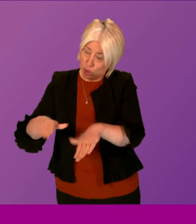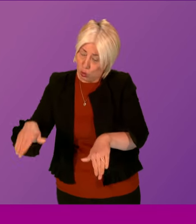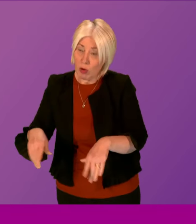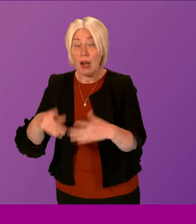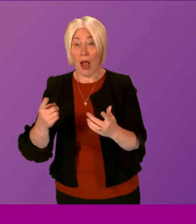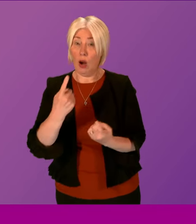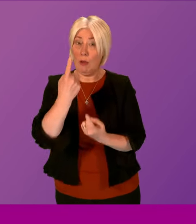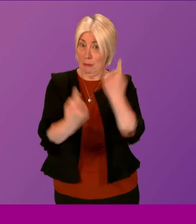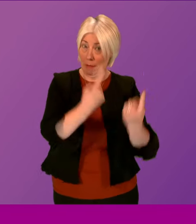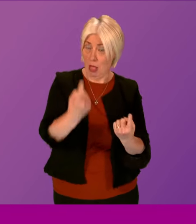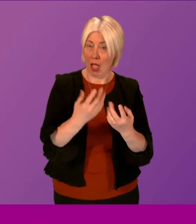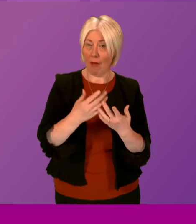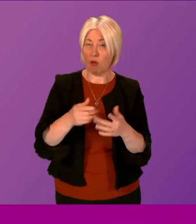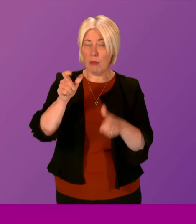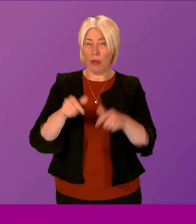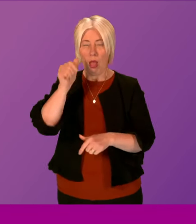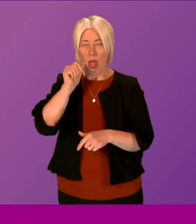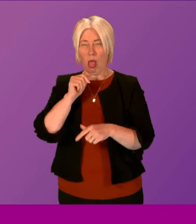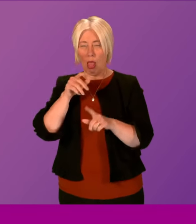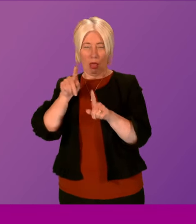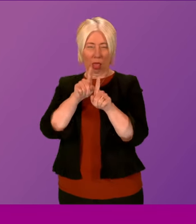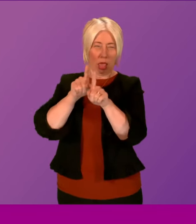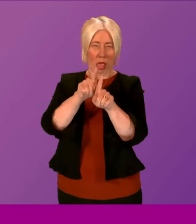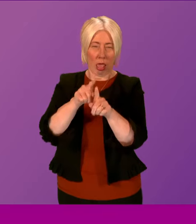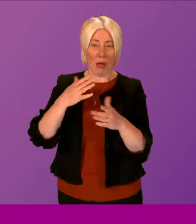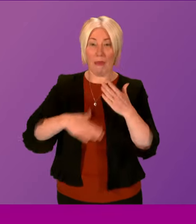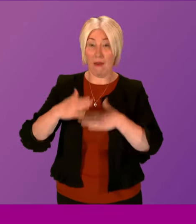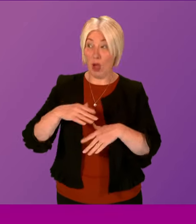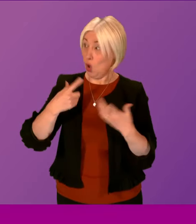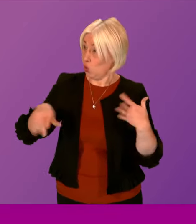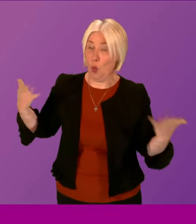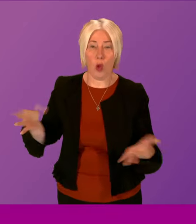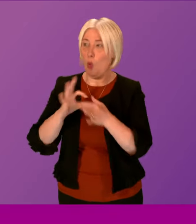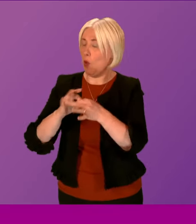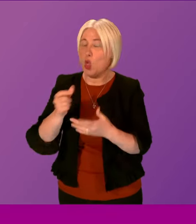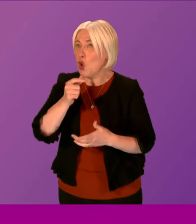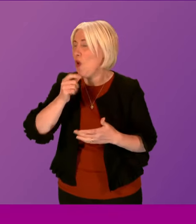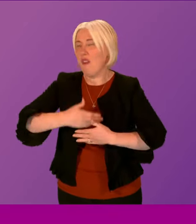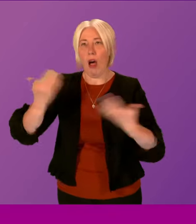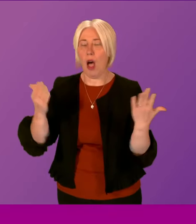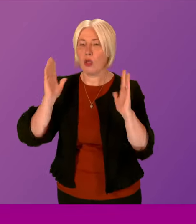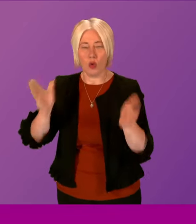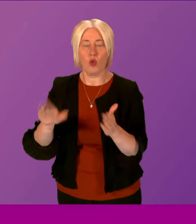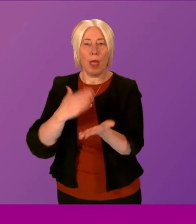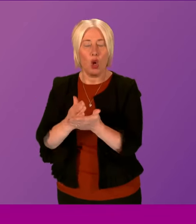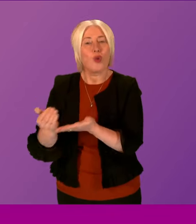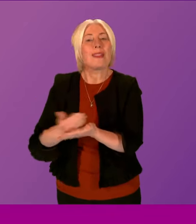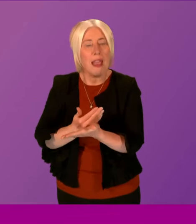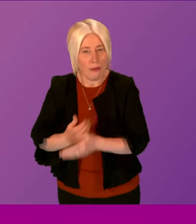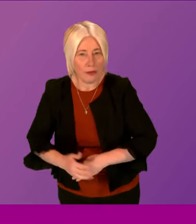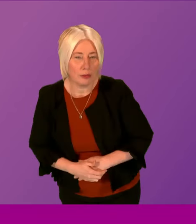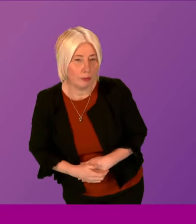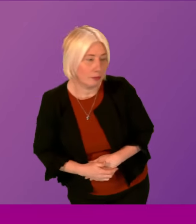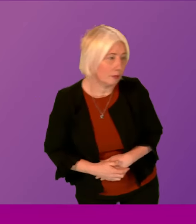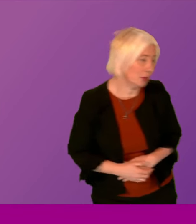individuals from predatory behaviour, then, of course, we'll seek to work with whoever we have to to ensure those safeguards in place. Question number six, Pam